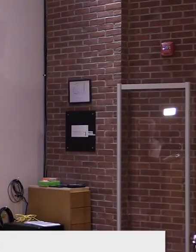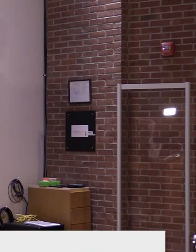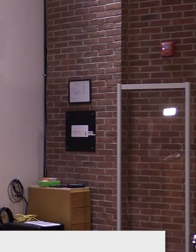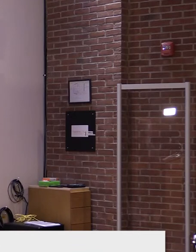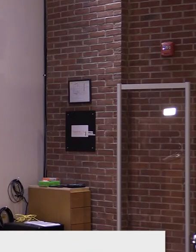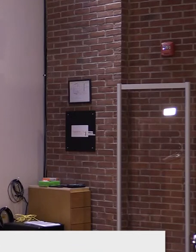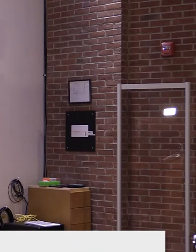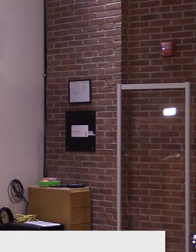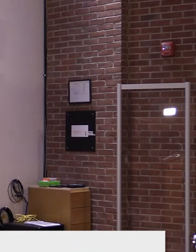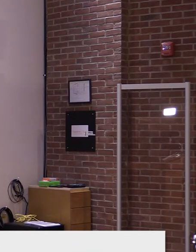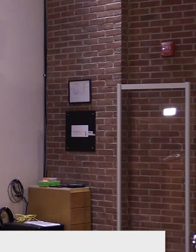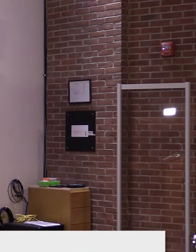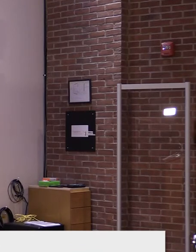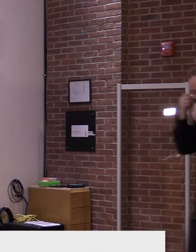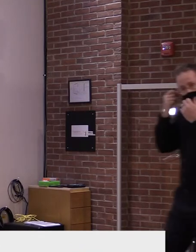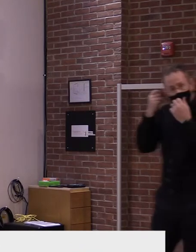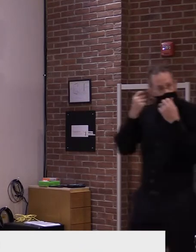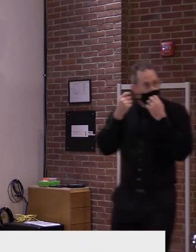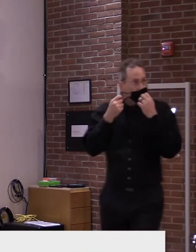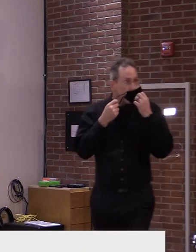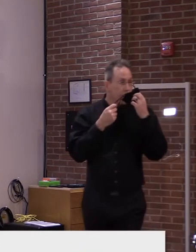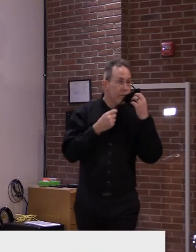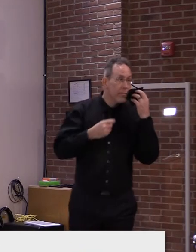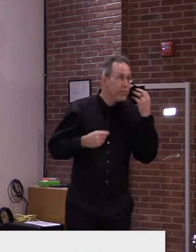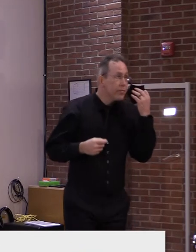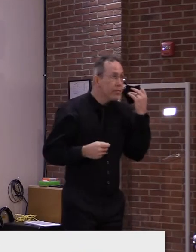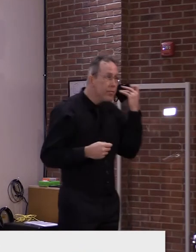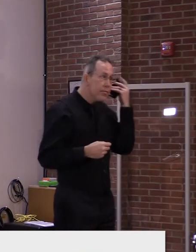Guy Page, Chronicle of the State House.